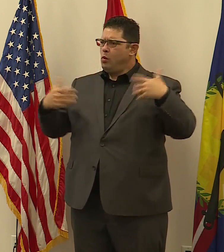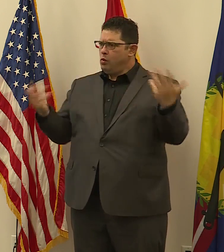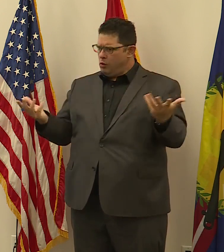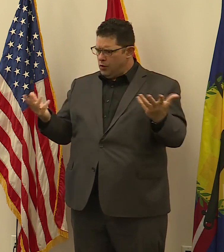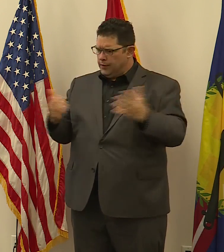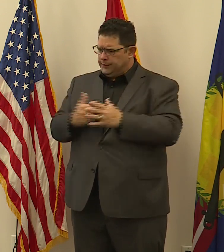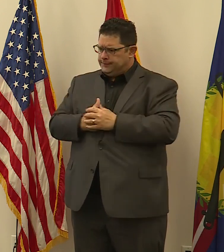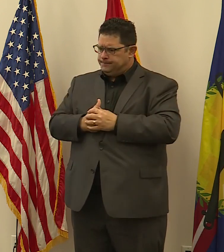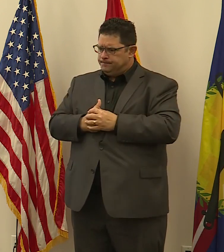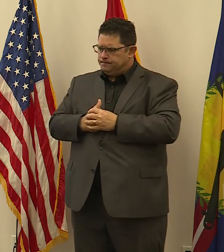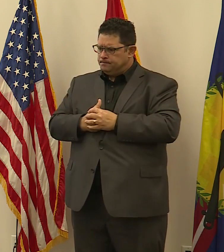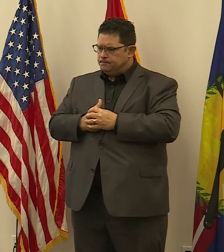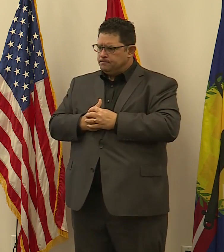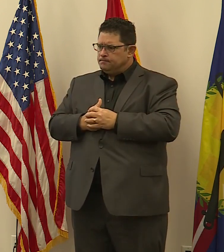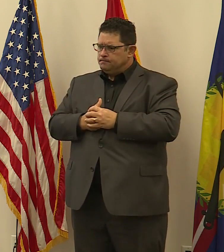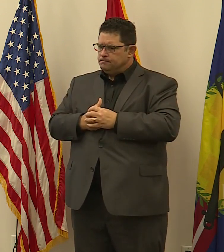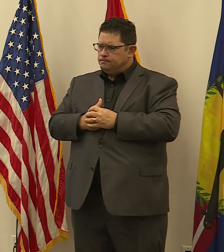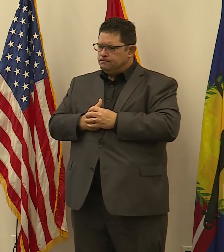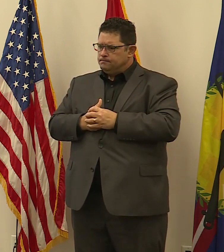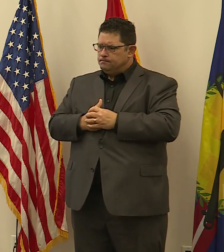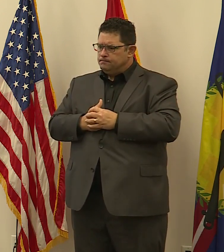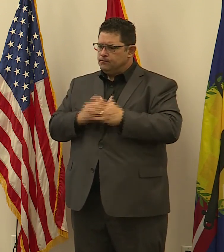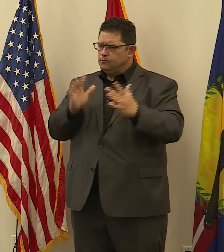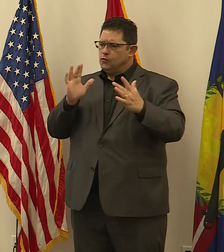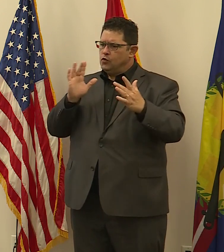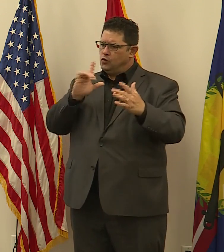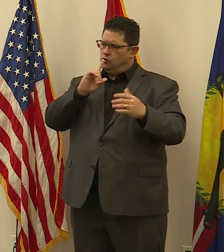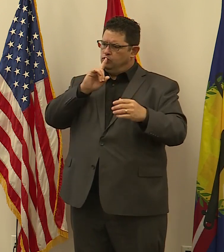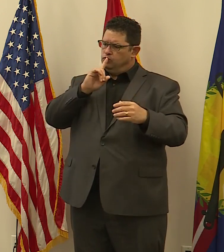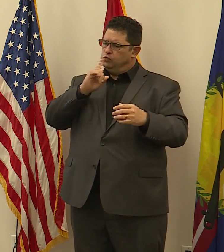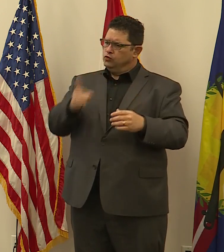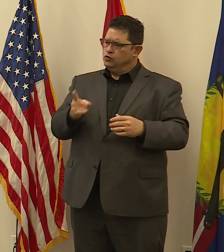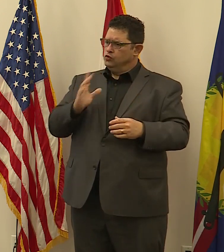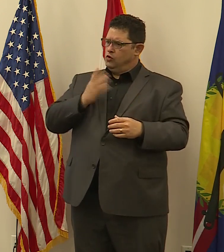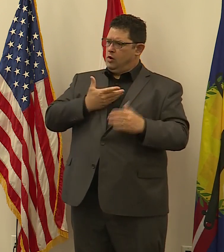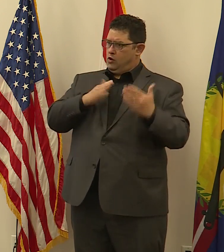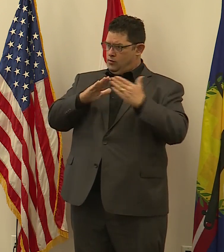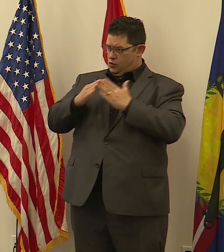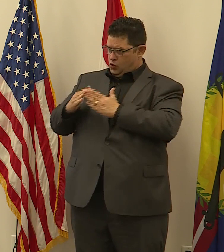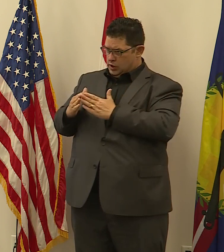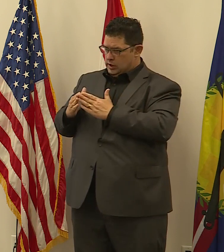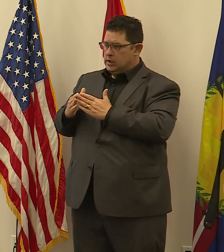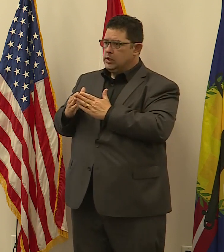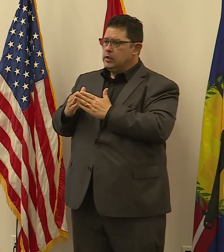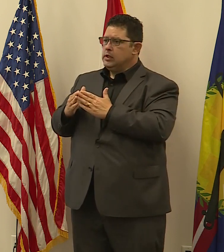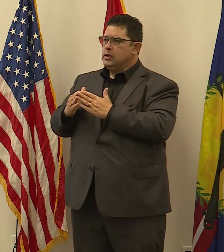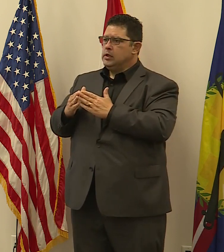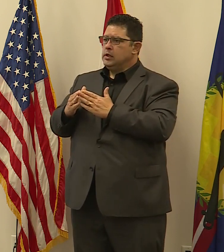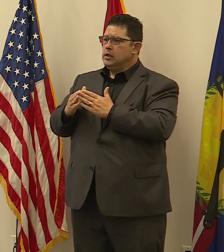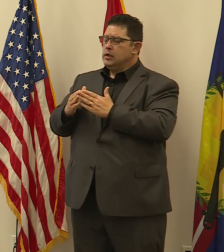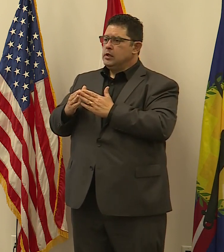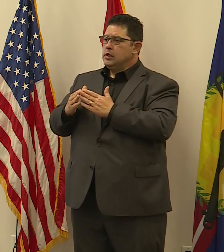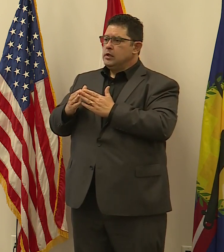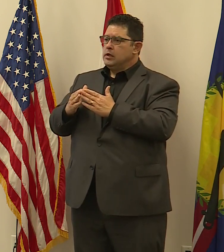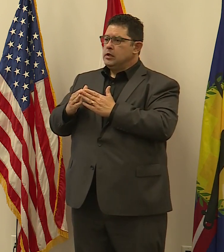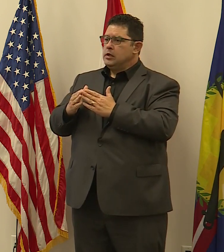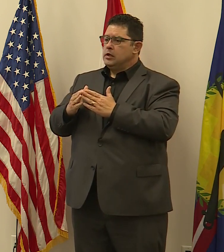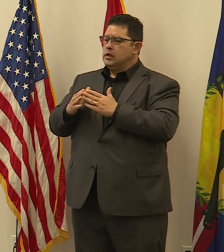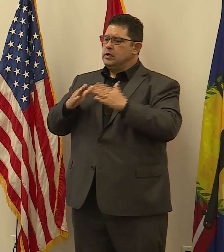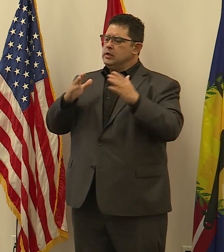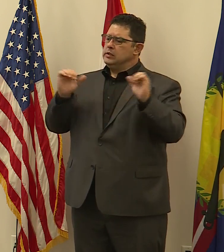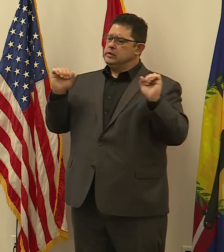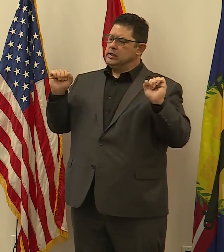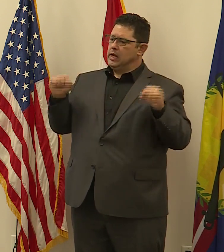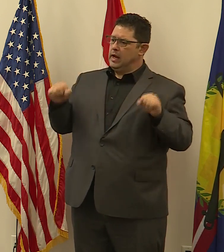and ensure that our community is